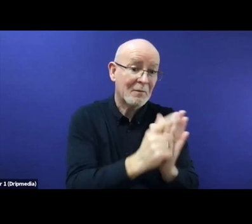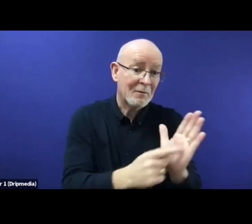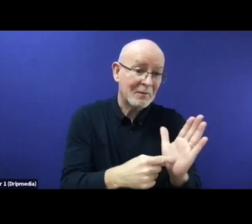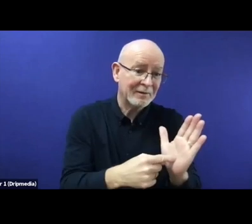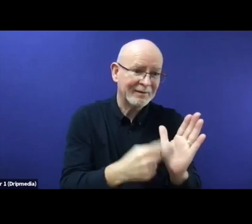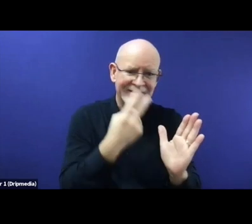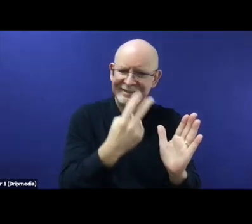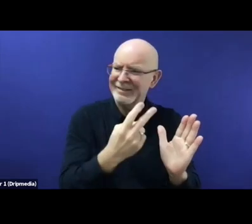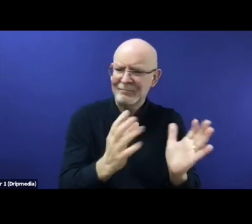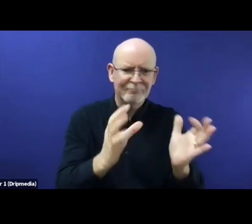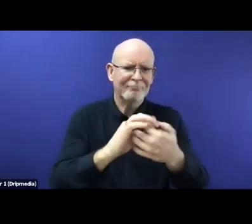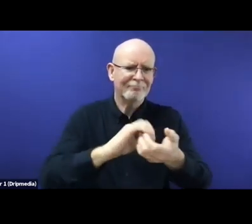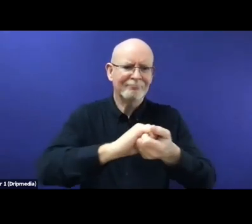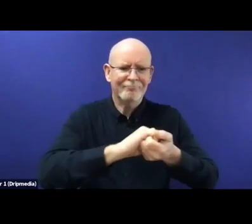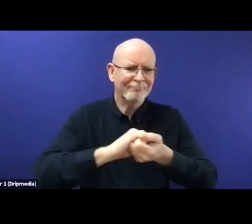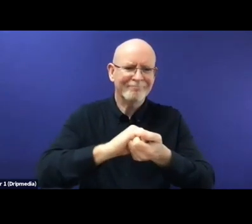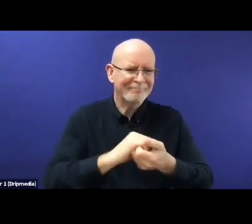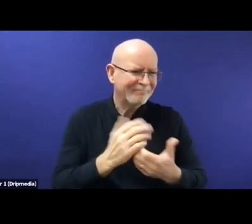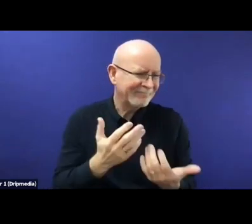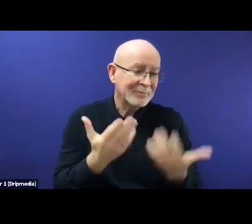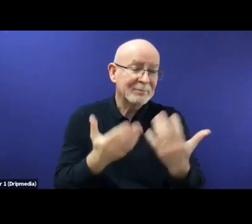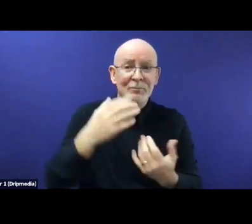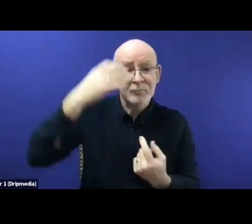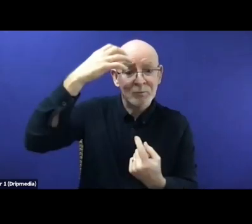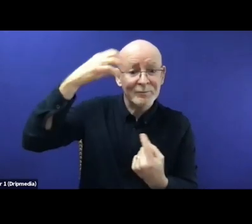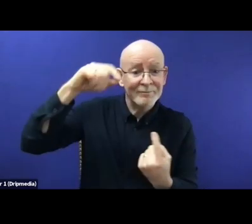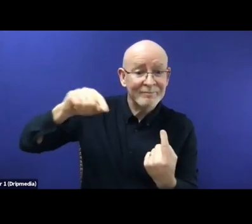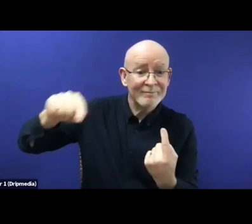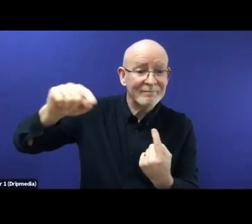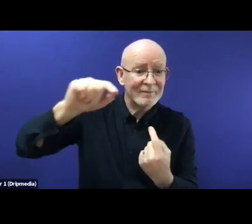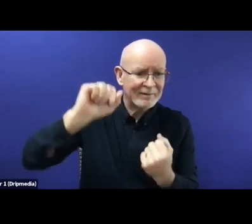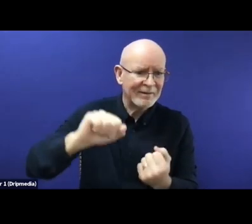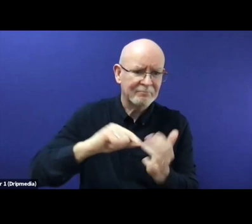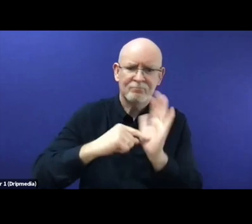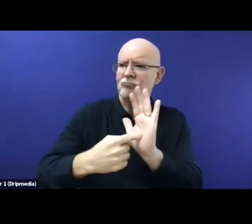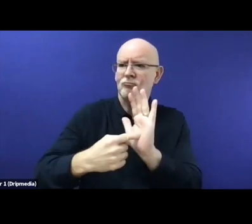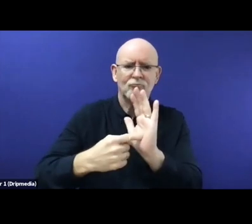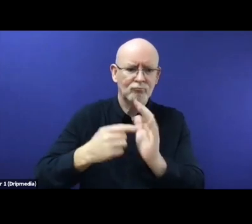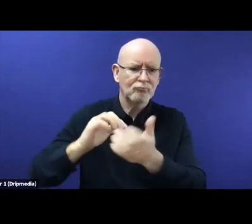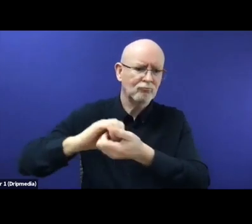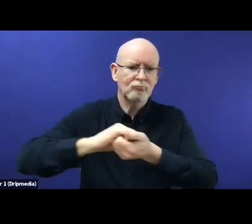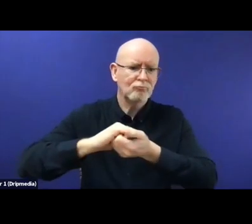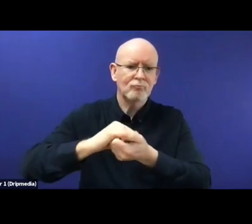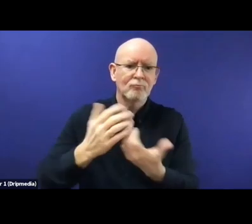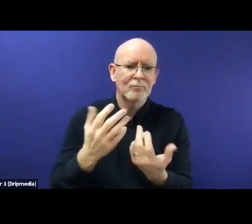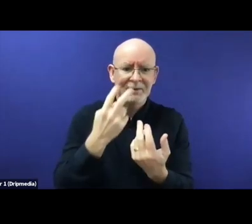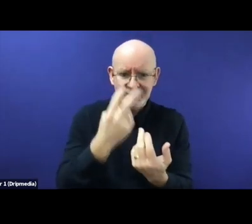Also, there is going to be a common EU return system and indeed enhanced cooperation on